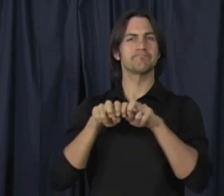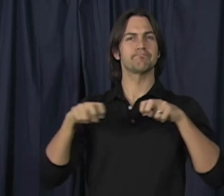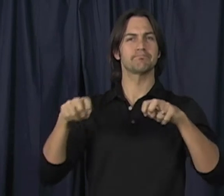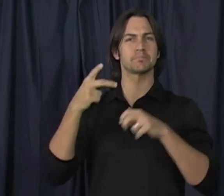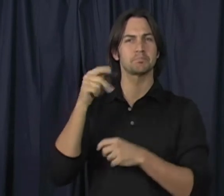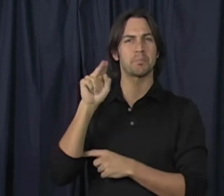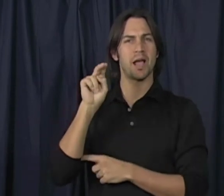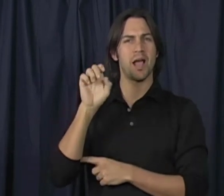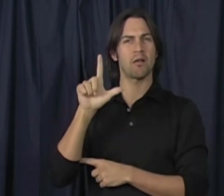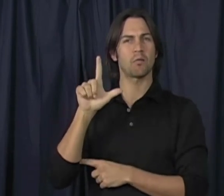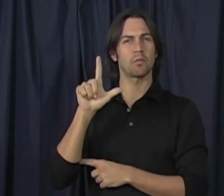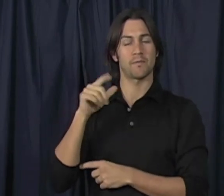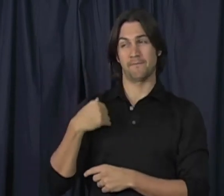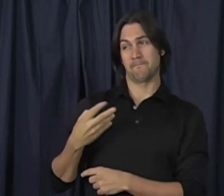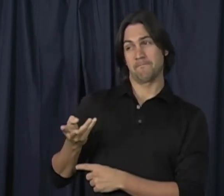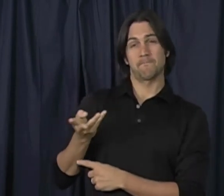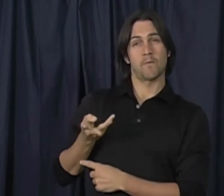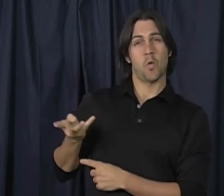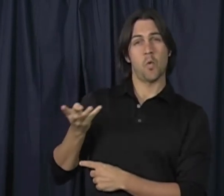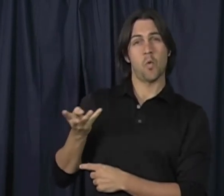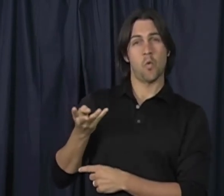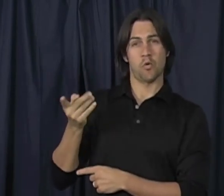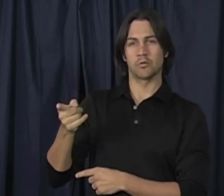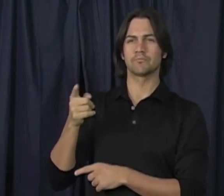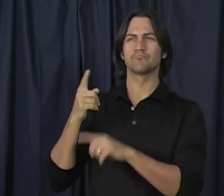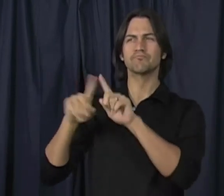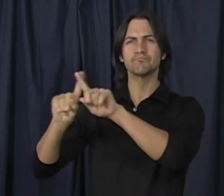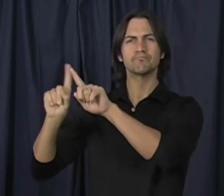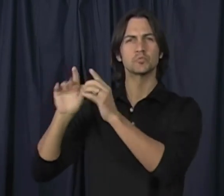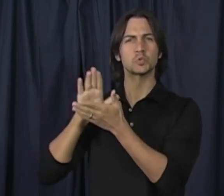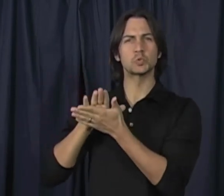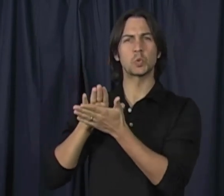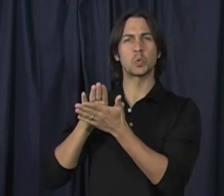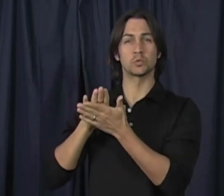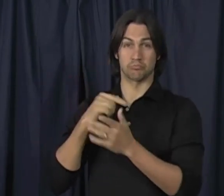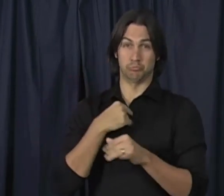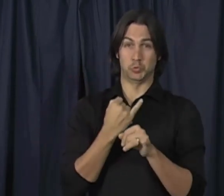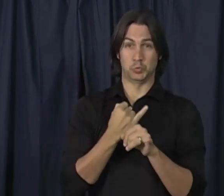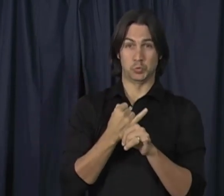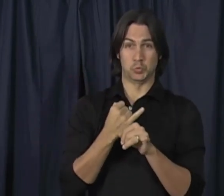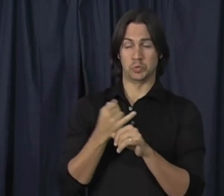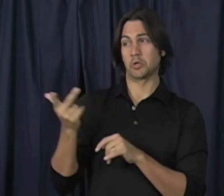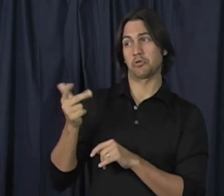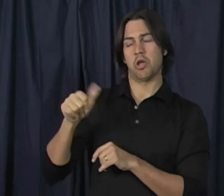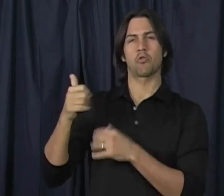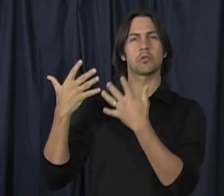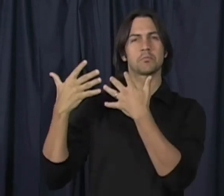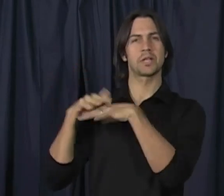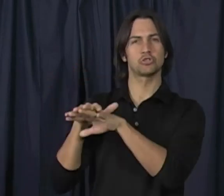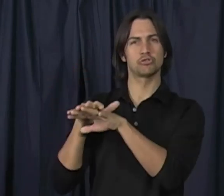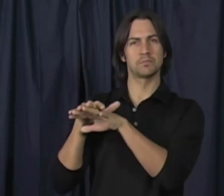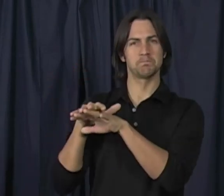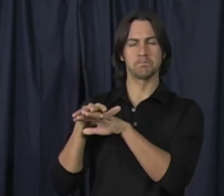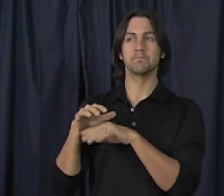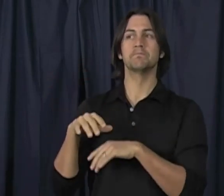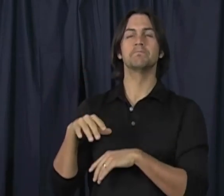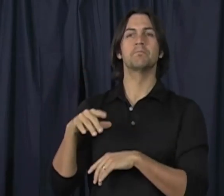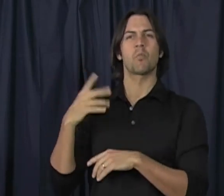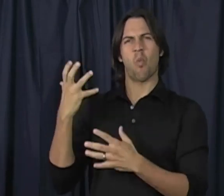been recognized, so they asked for a panel. So there was four of us on the panel from a variety of schools. I come from the School for the Deaf, and the other three